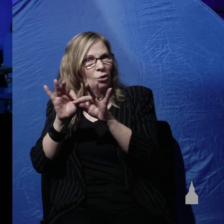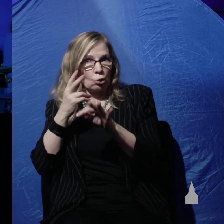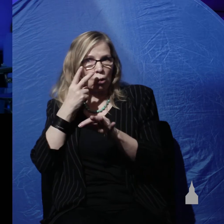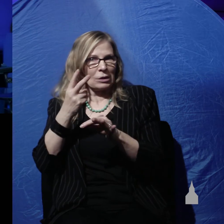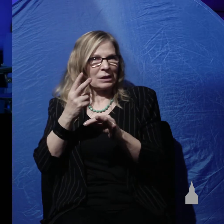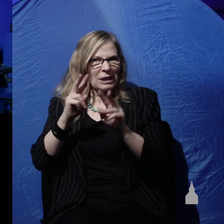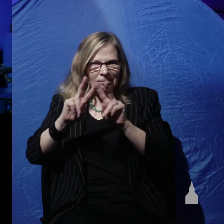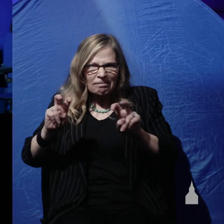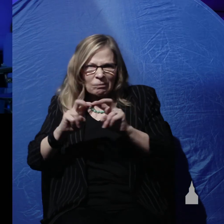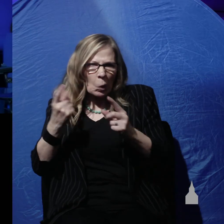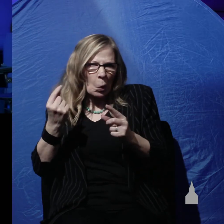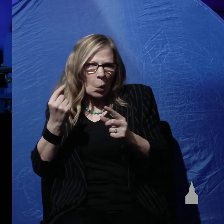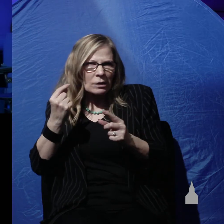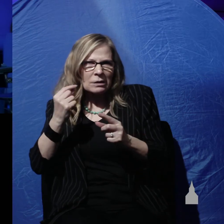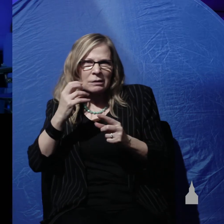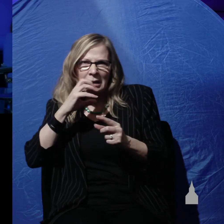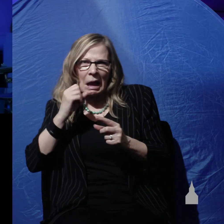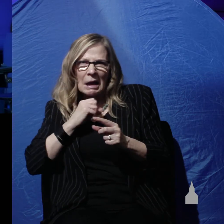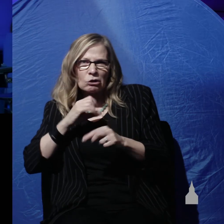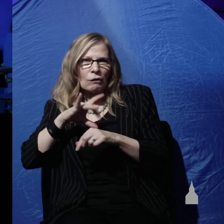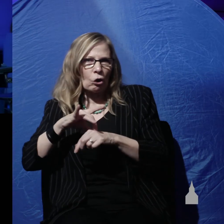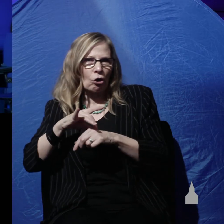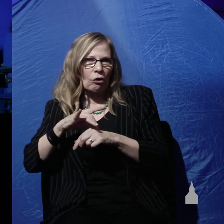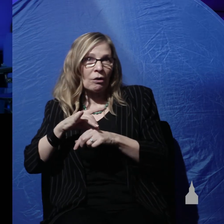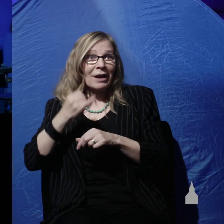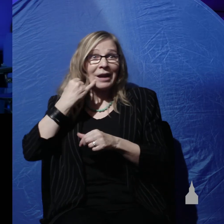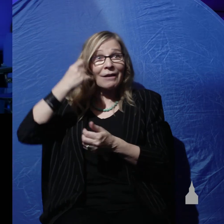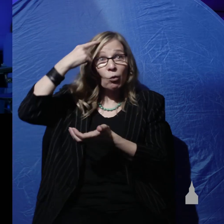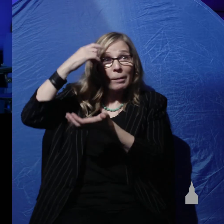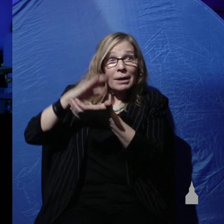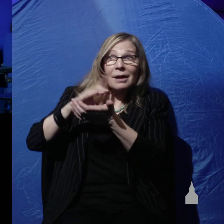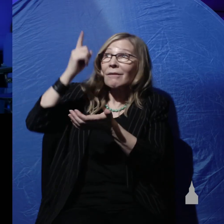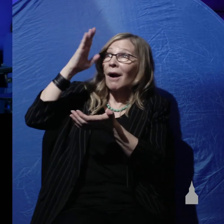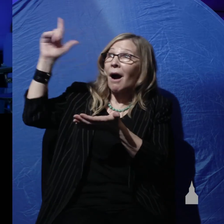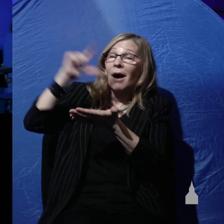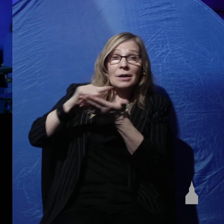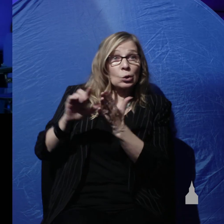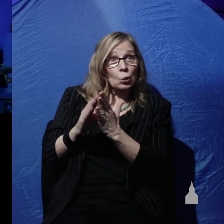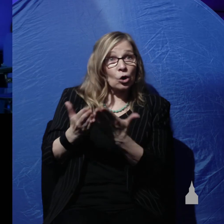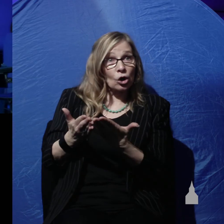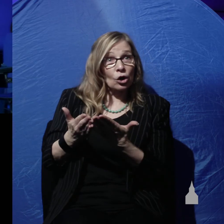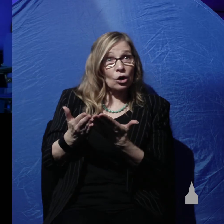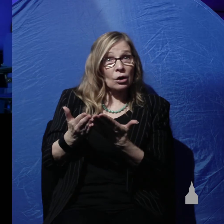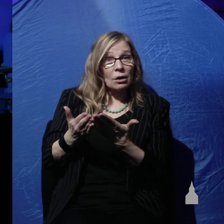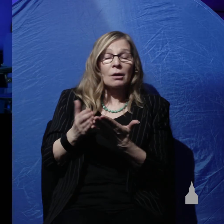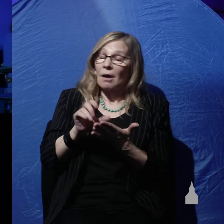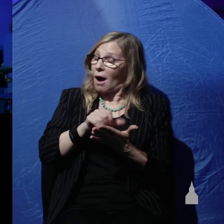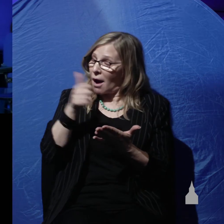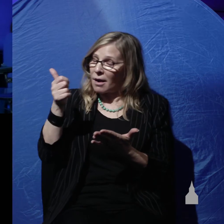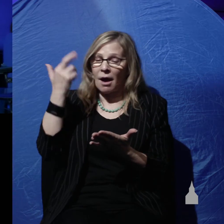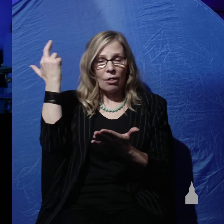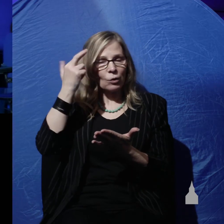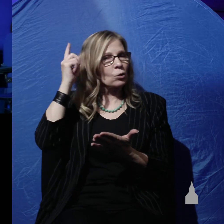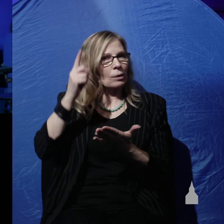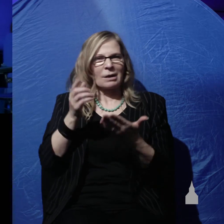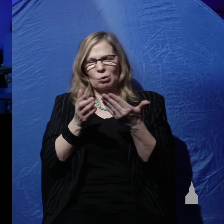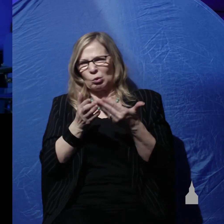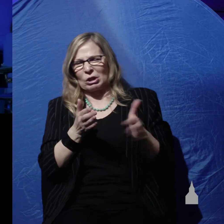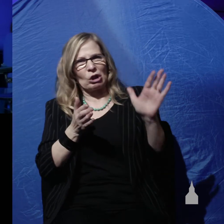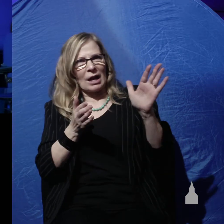but if we believe what God's word says then this is another reason why we must reject the millions of years